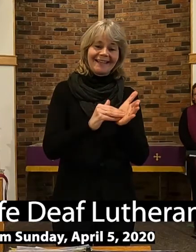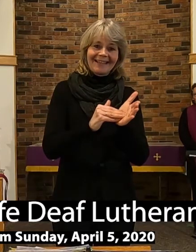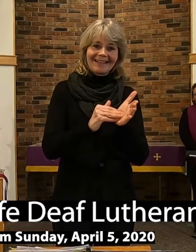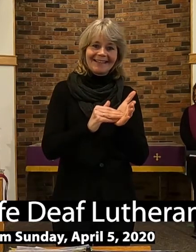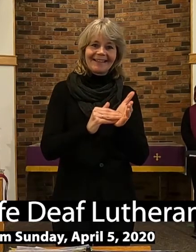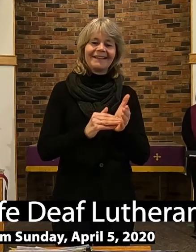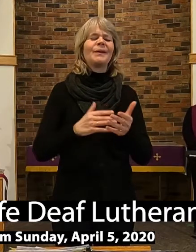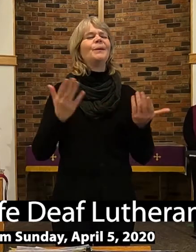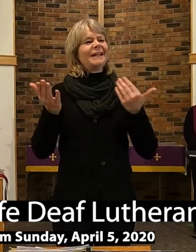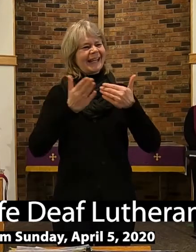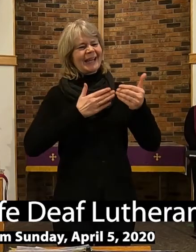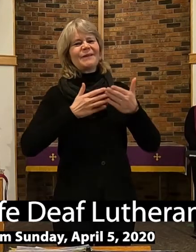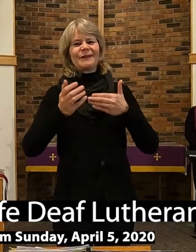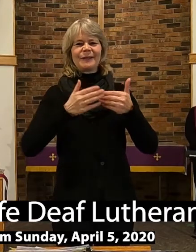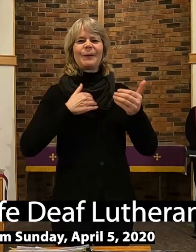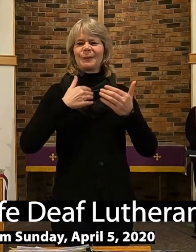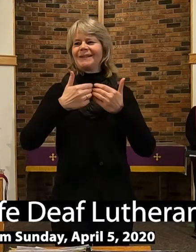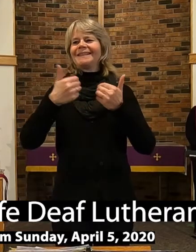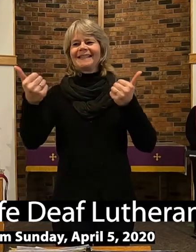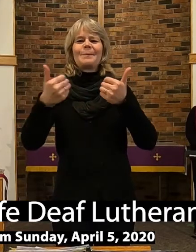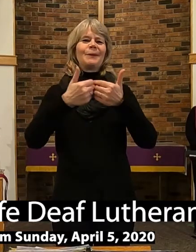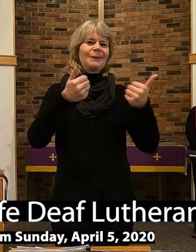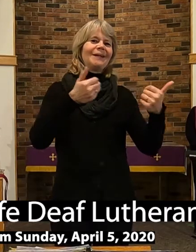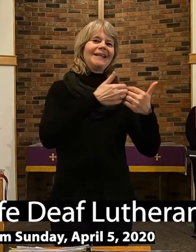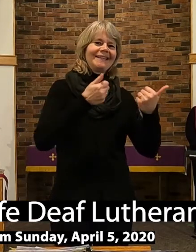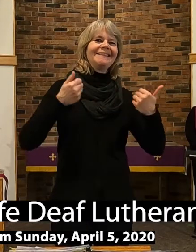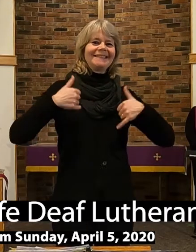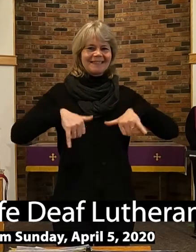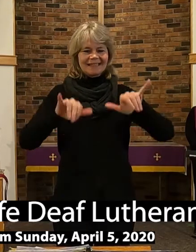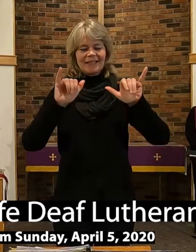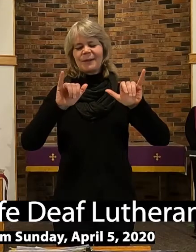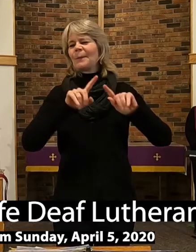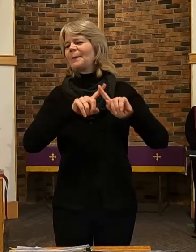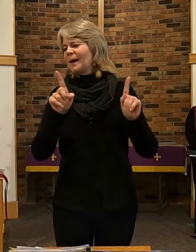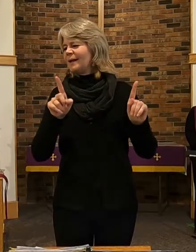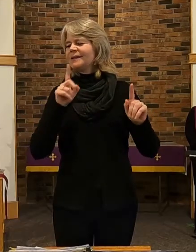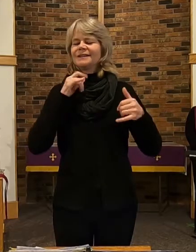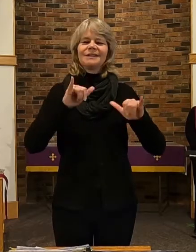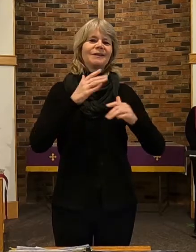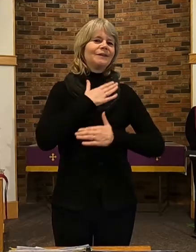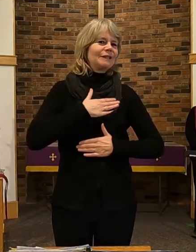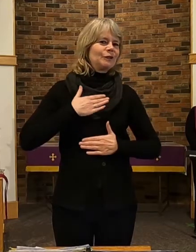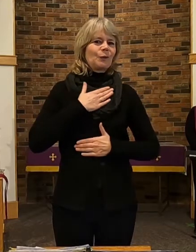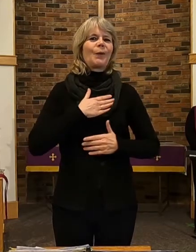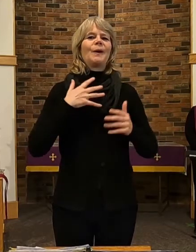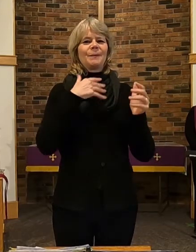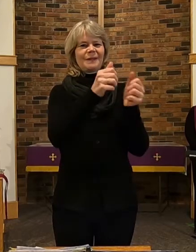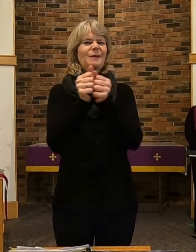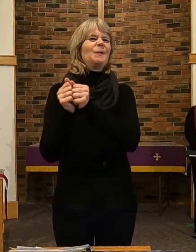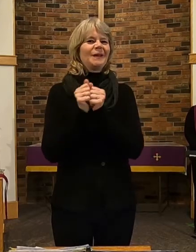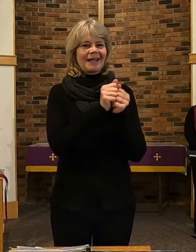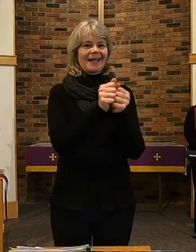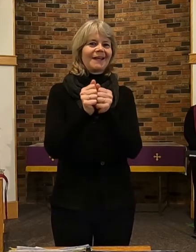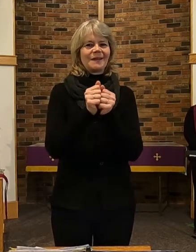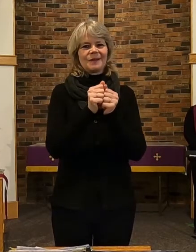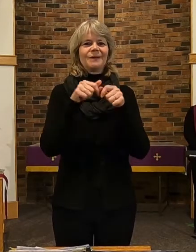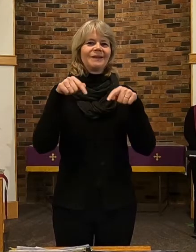all separated and still, but it is still very good to be gathered together here in this virtual space